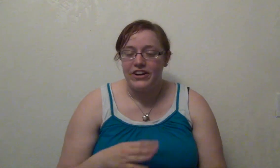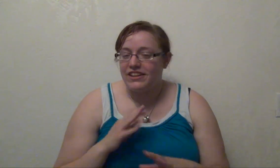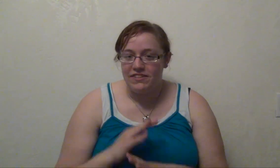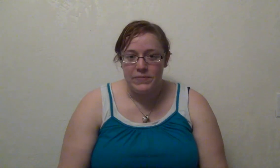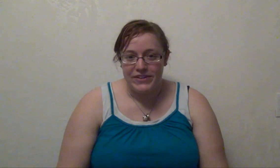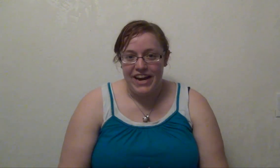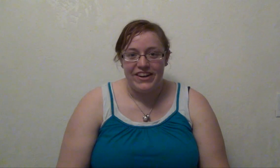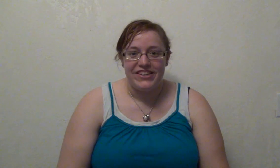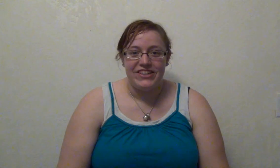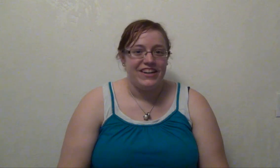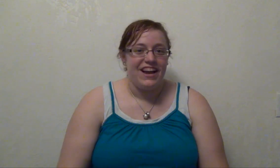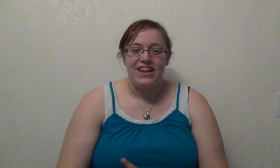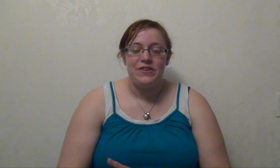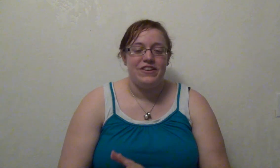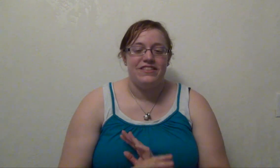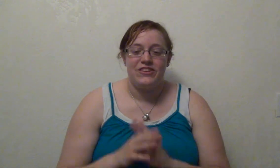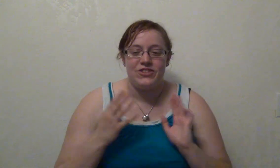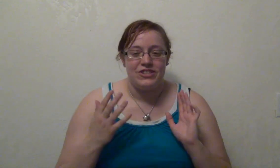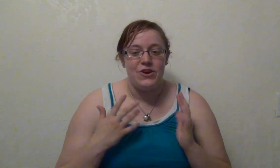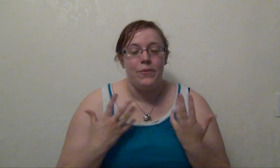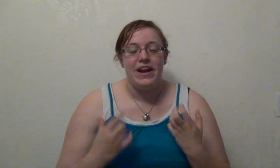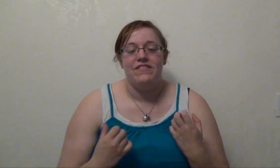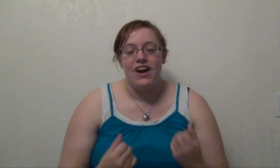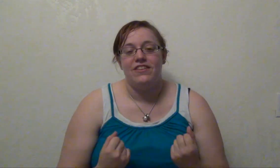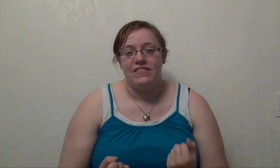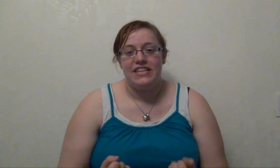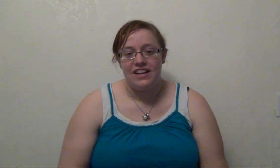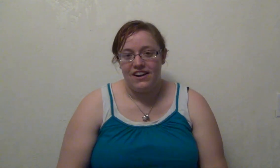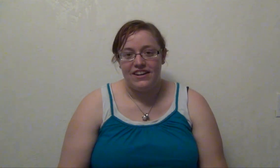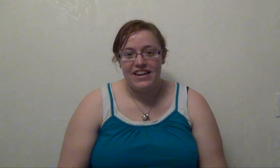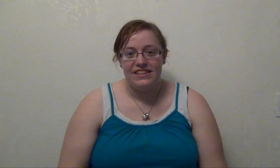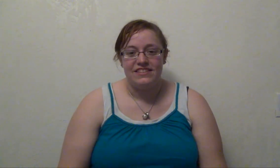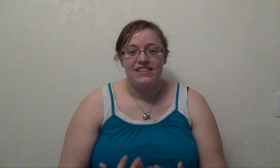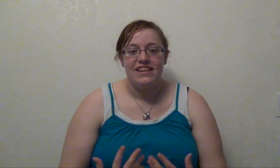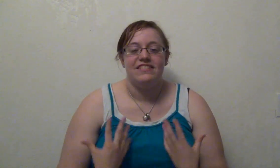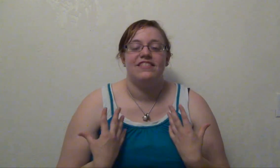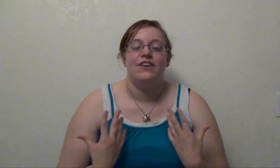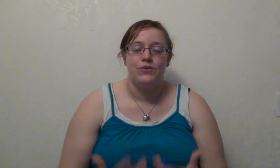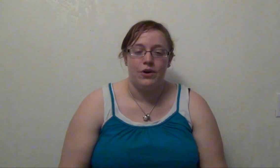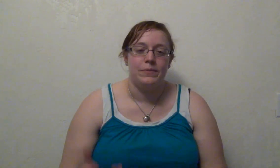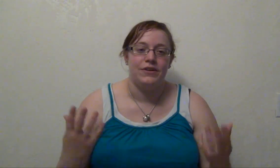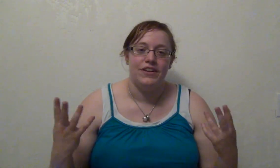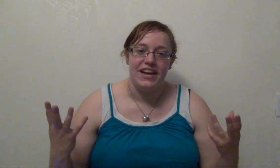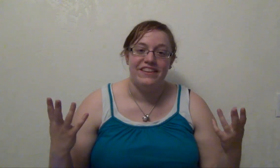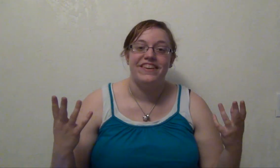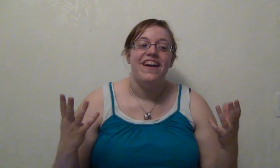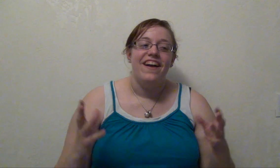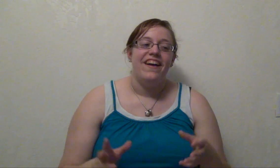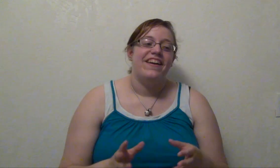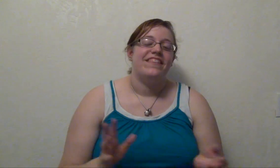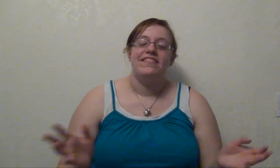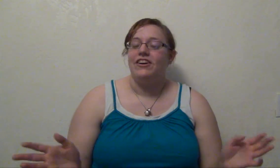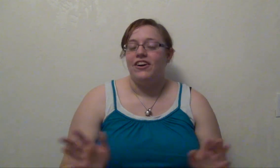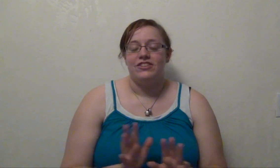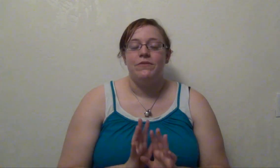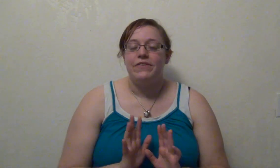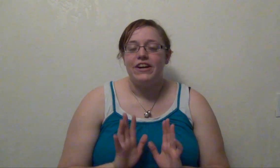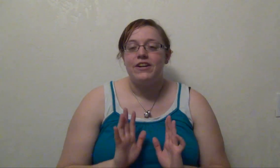very lovable character. You, there's just no way of not loving Tug. He's, he's adorable and there are some very